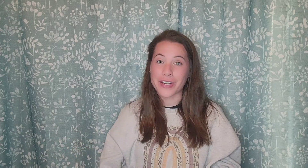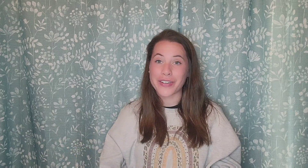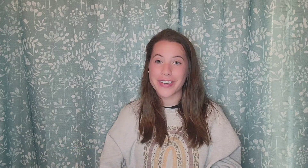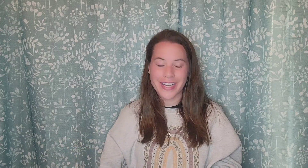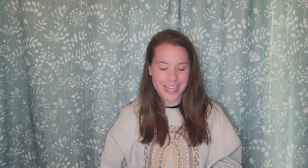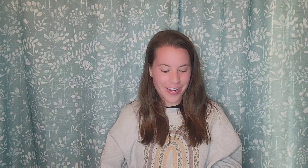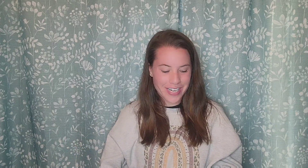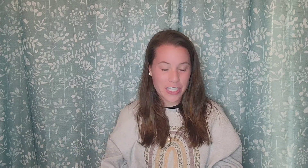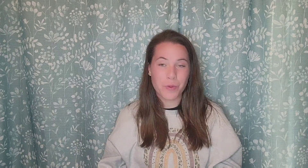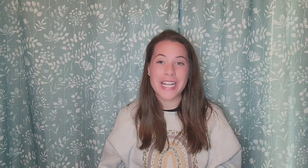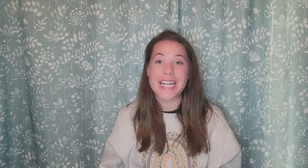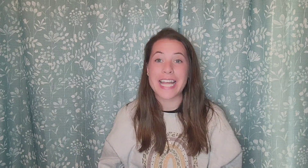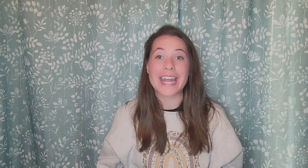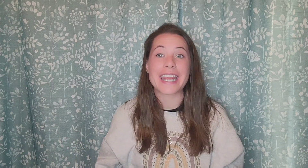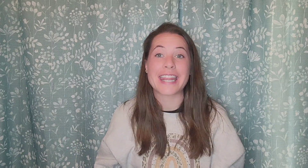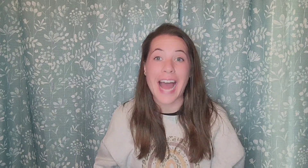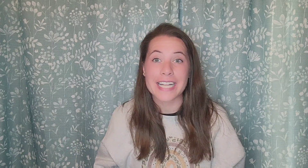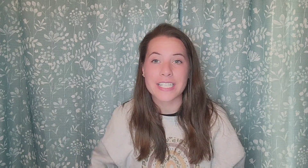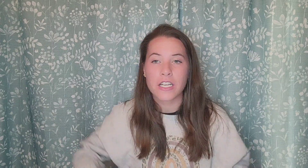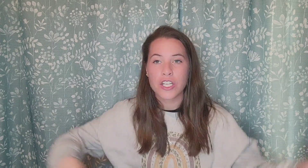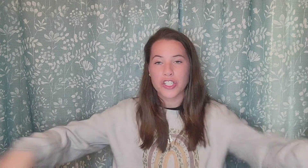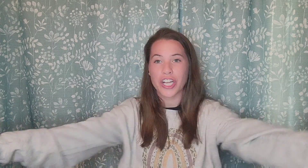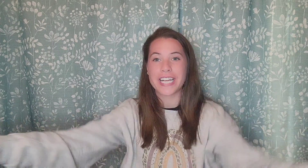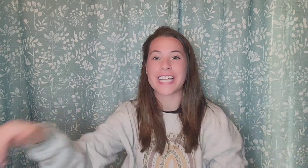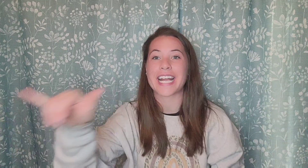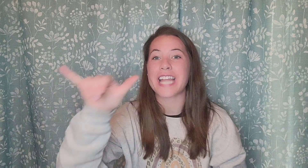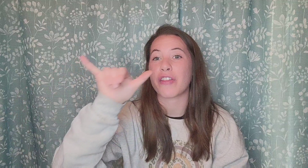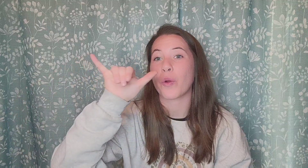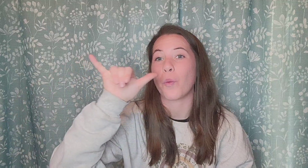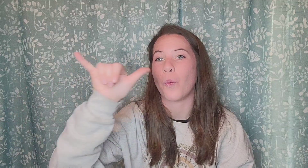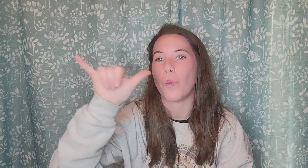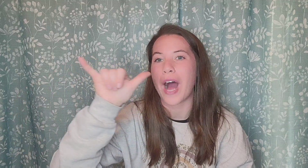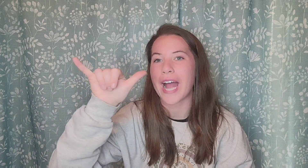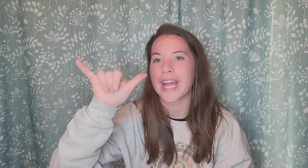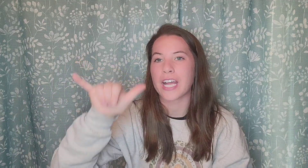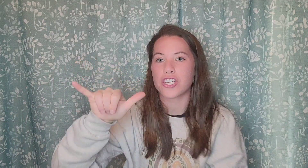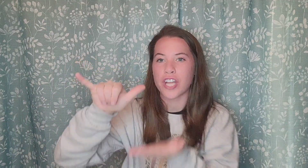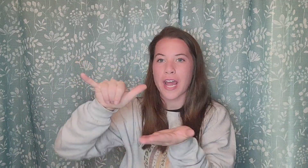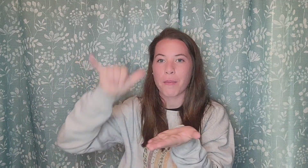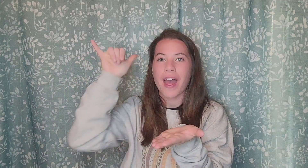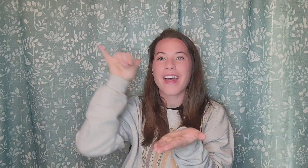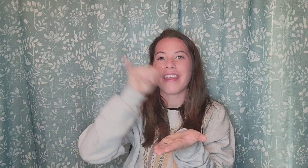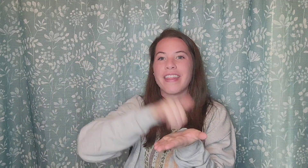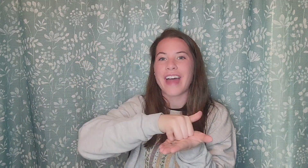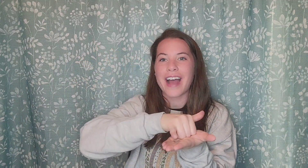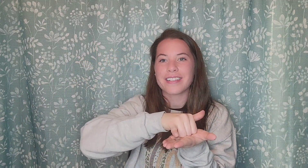Our next one is that. So you're gonna take another Y handshape. That.